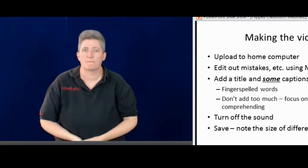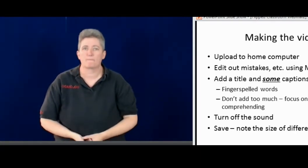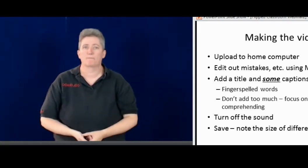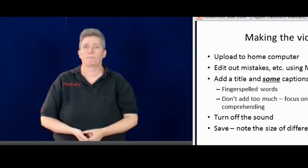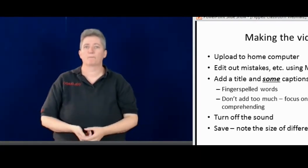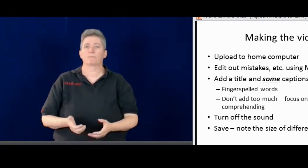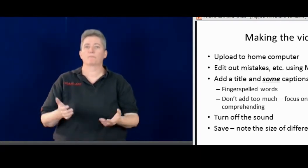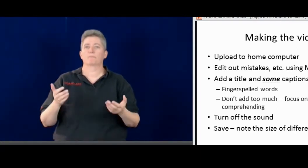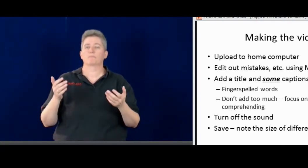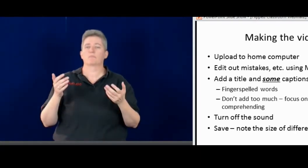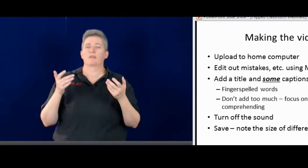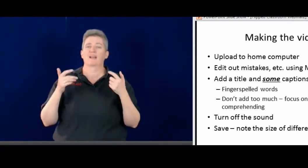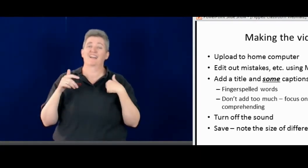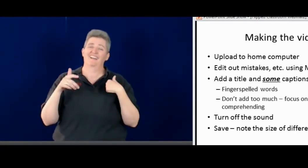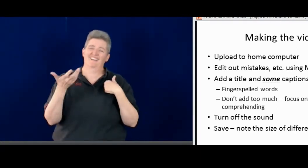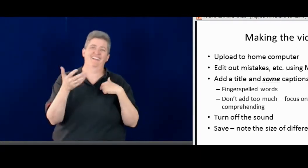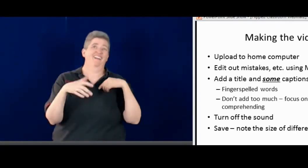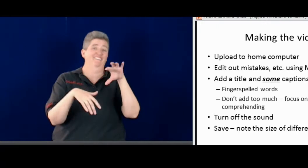content of what I'm talking about.